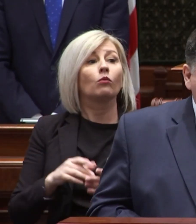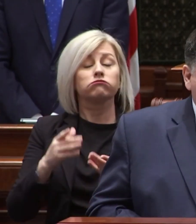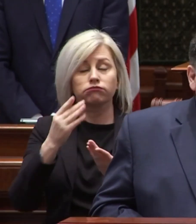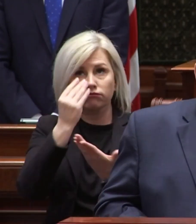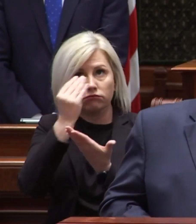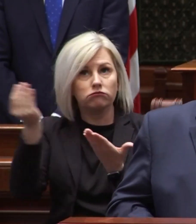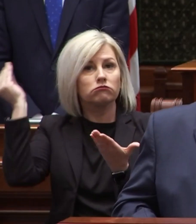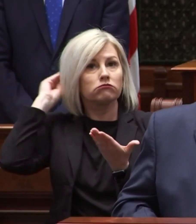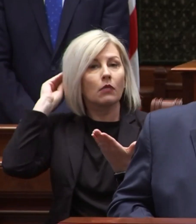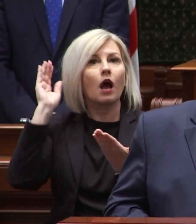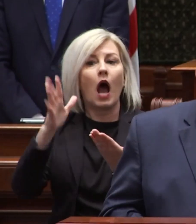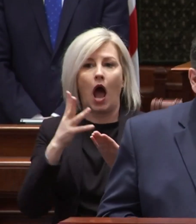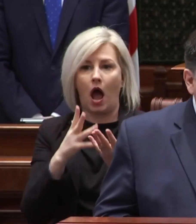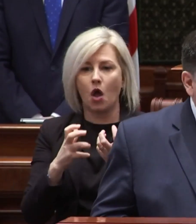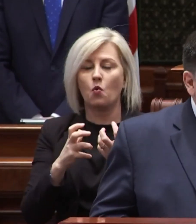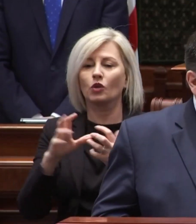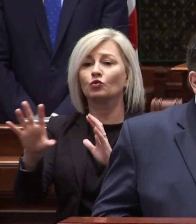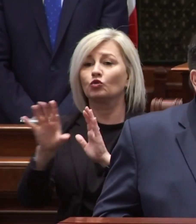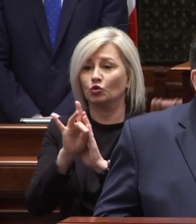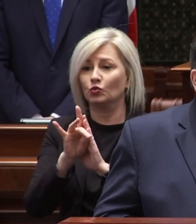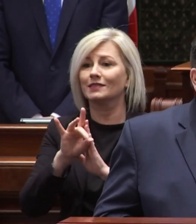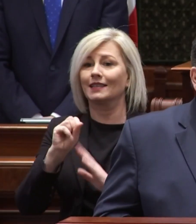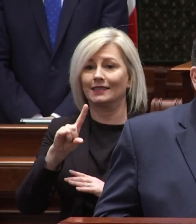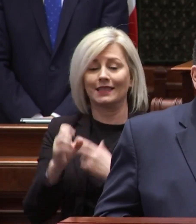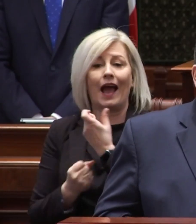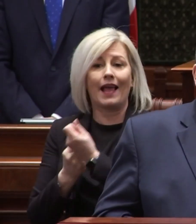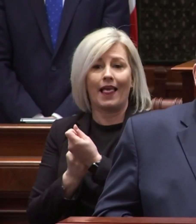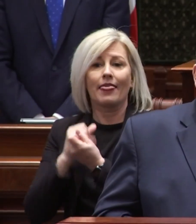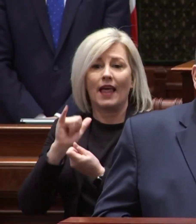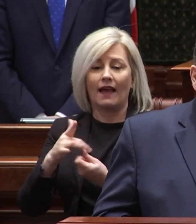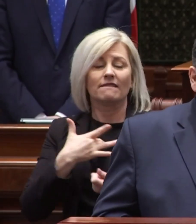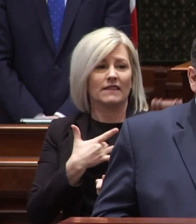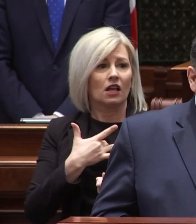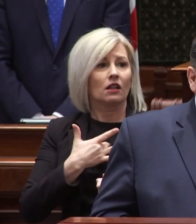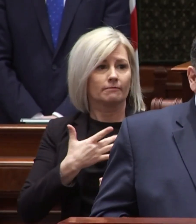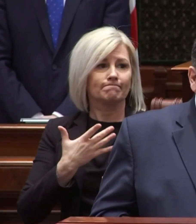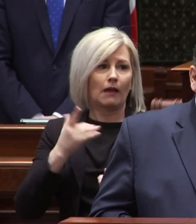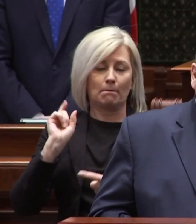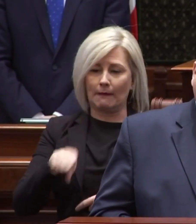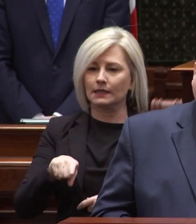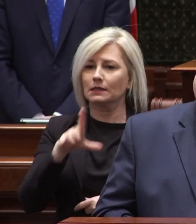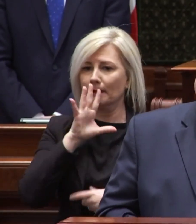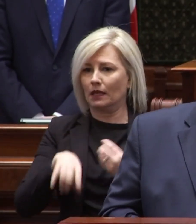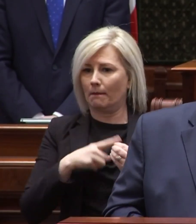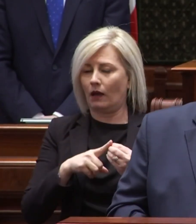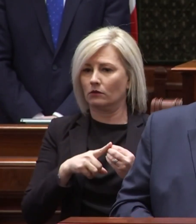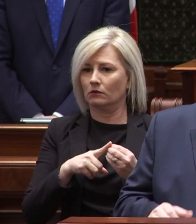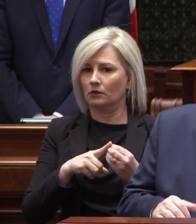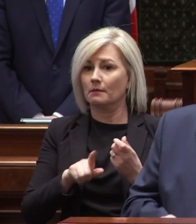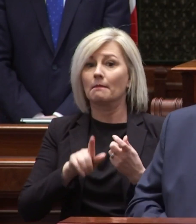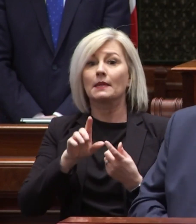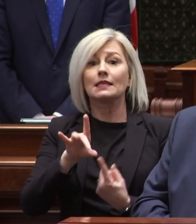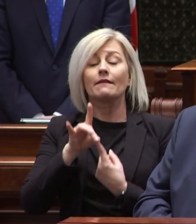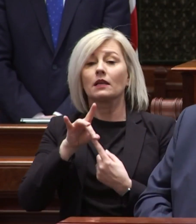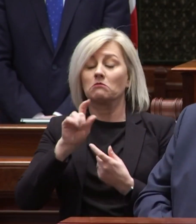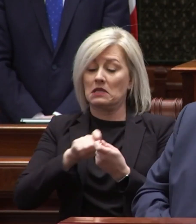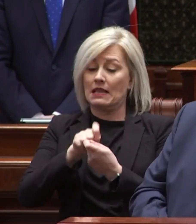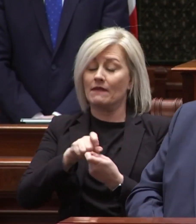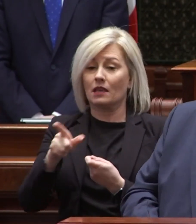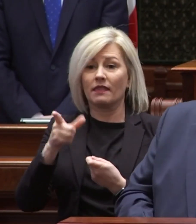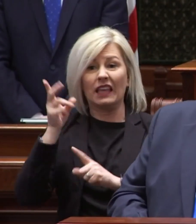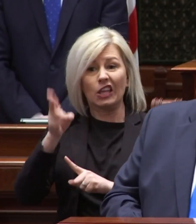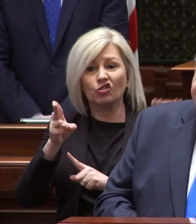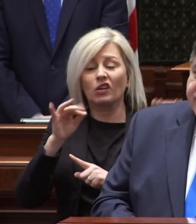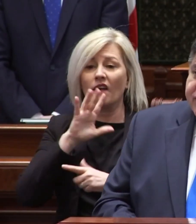i want to take sides on something that i feel obligated to speak out about especially given the history of anti-semitism